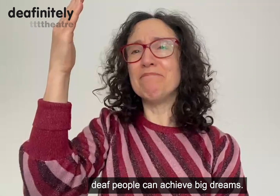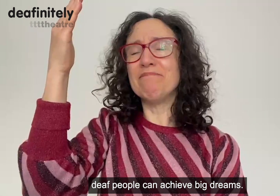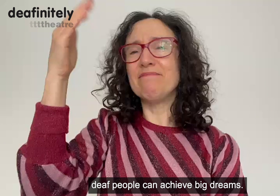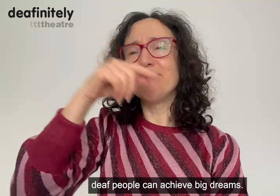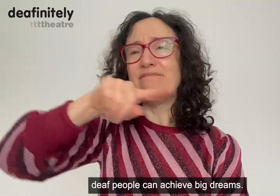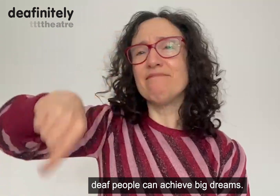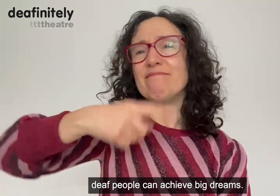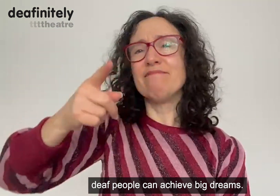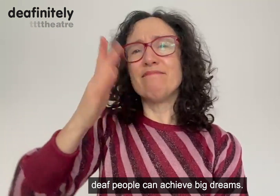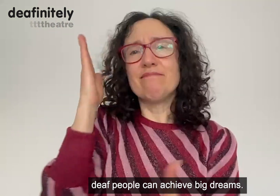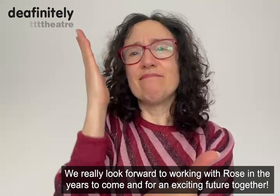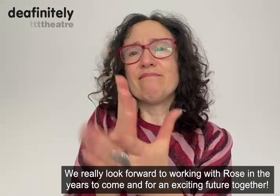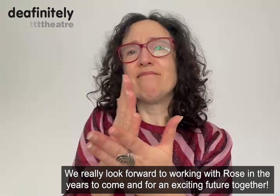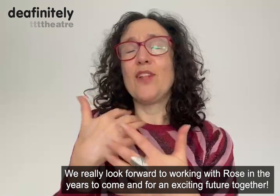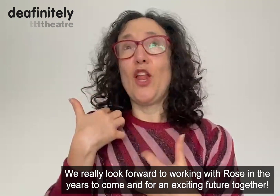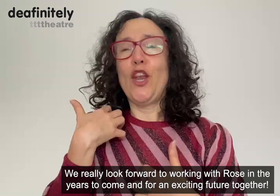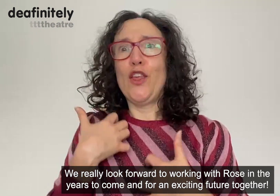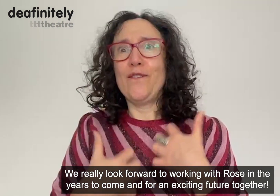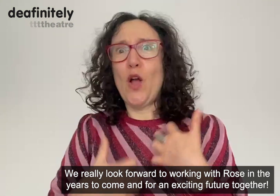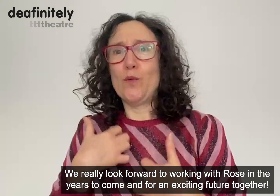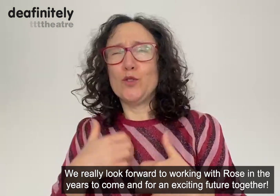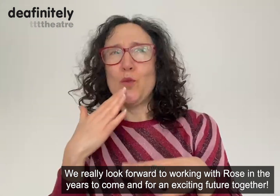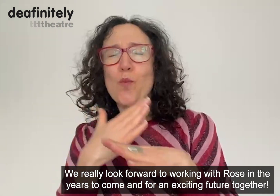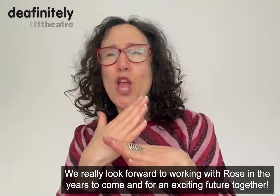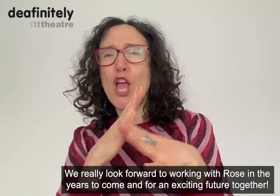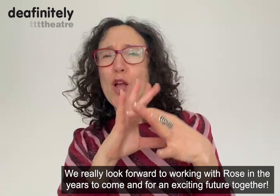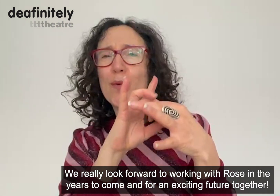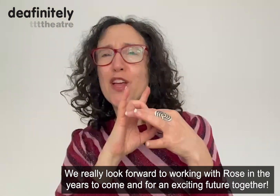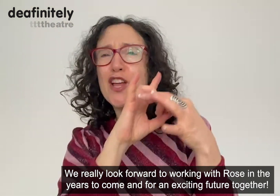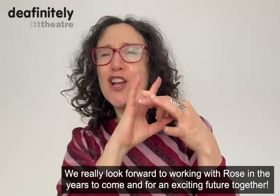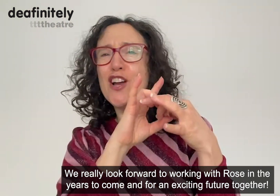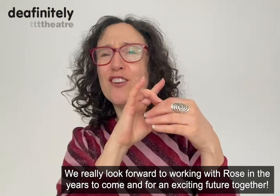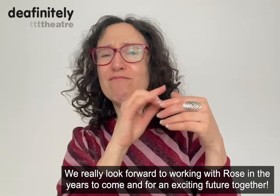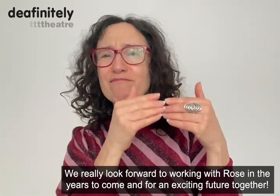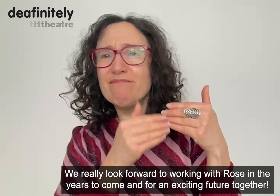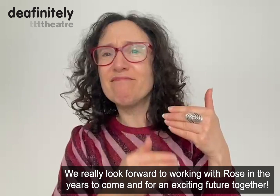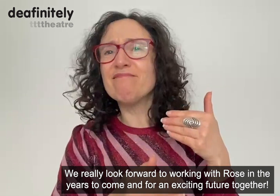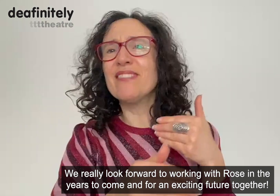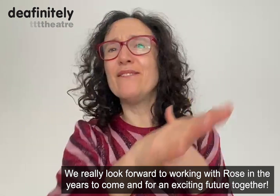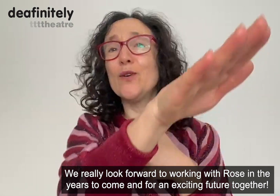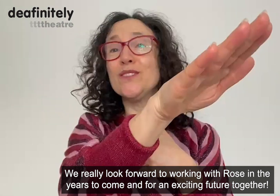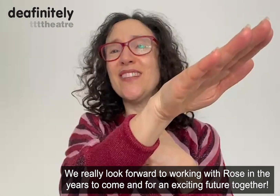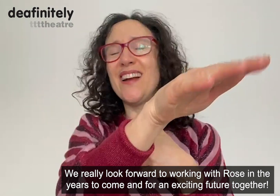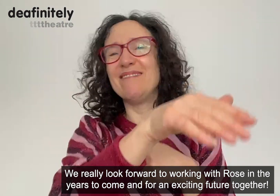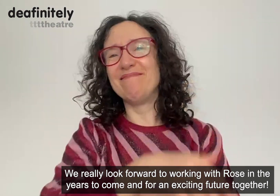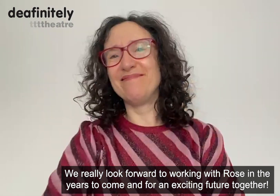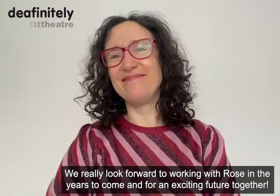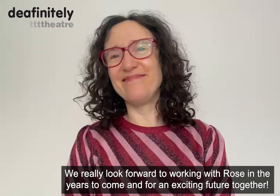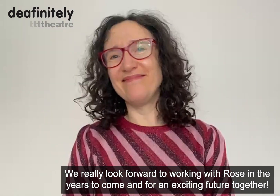achieve big dreams. We really look forward to working with Rose in the years to come and for an exciting future together. together. we